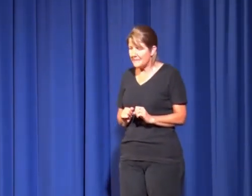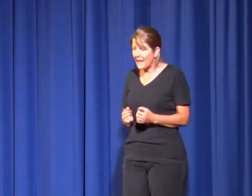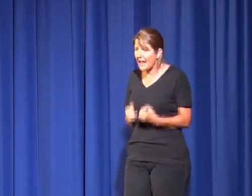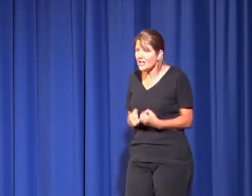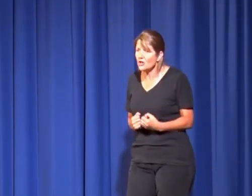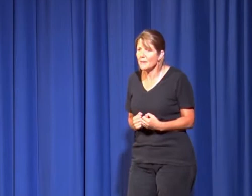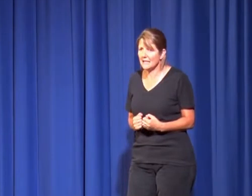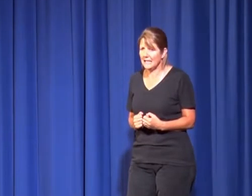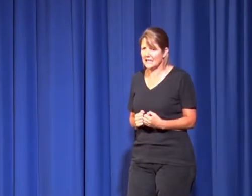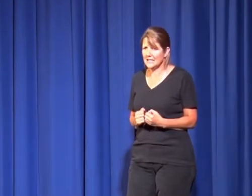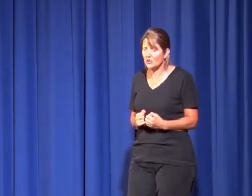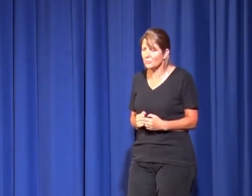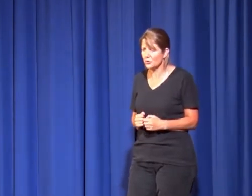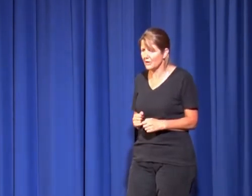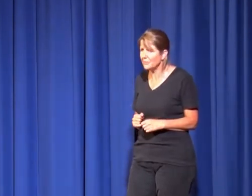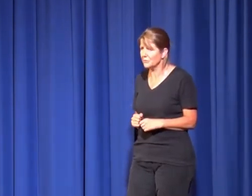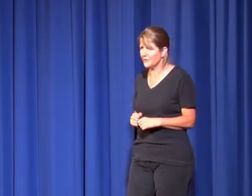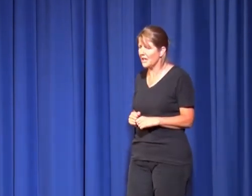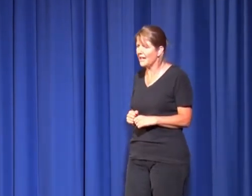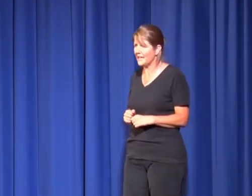And I know I'm going to get into terrible trouble for lying.